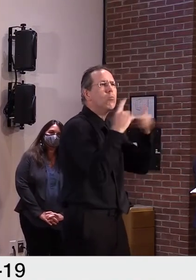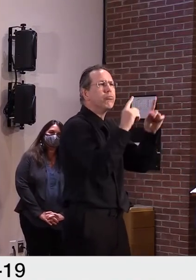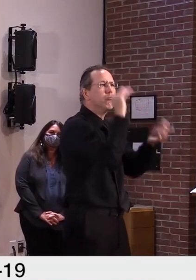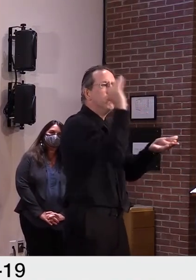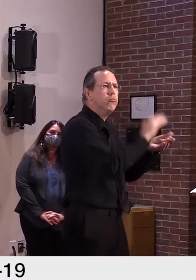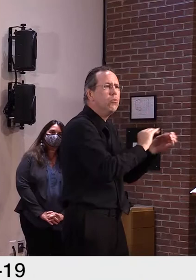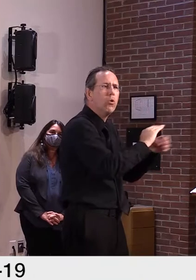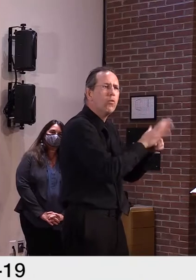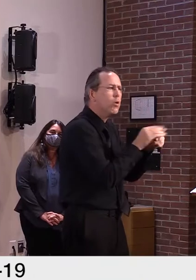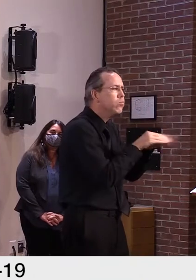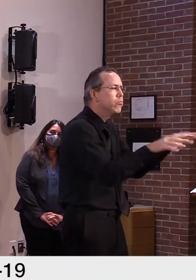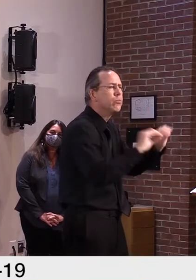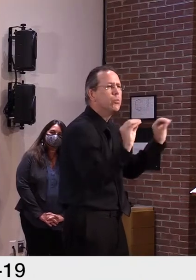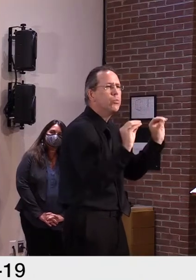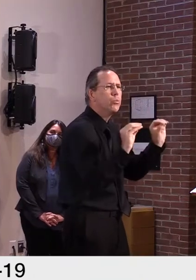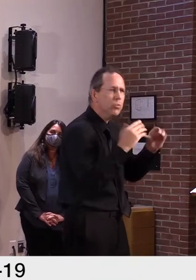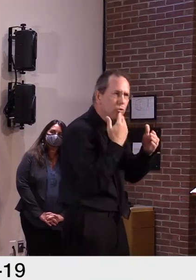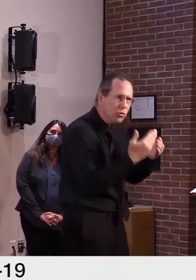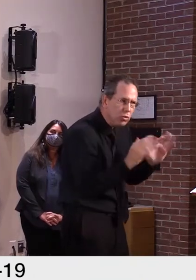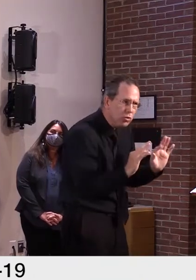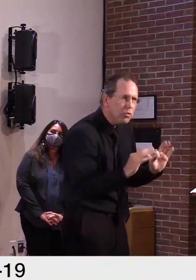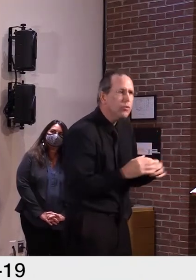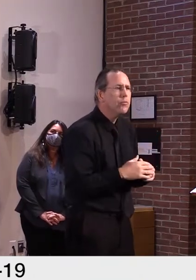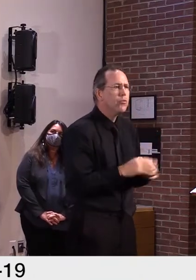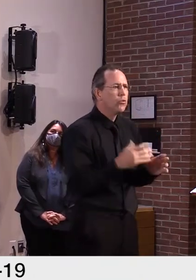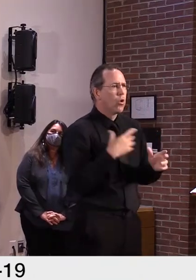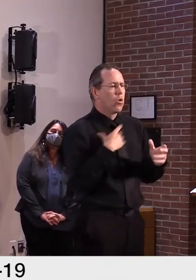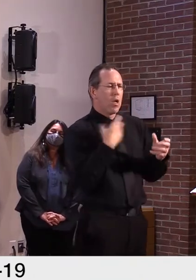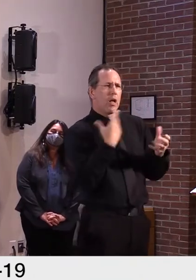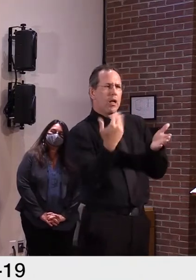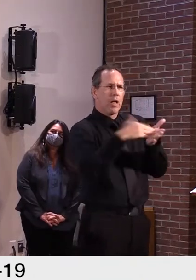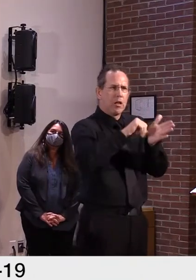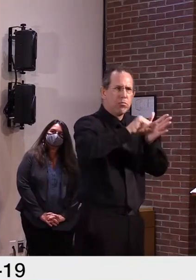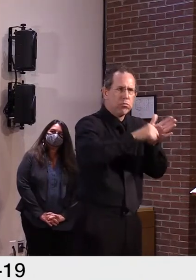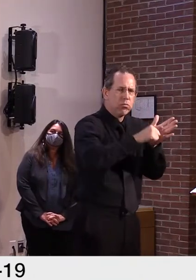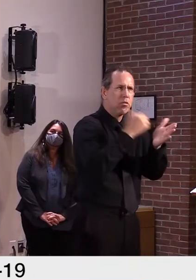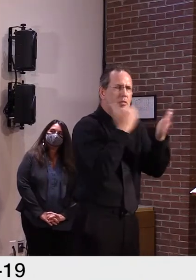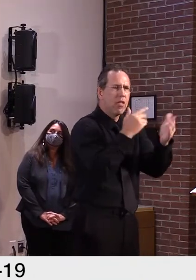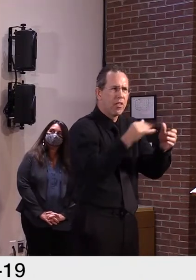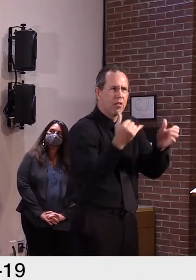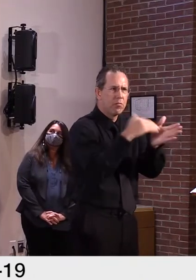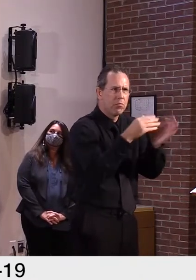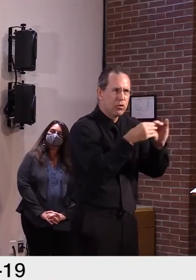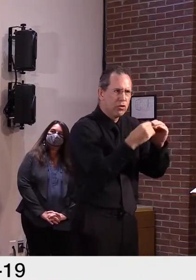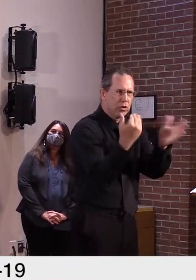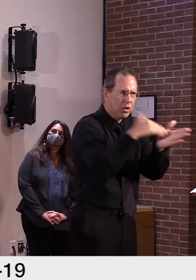us all. In terms of data, I don't have a lot to share on the data front today.